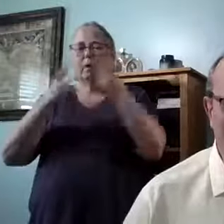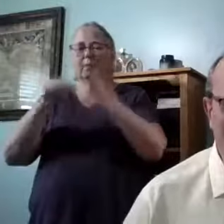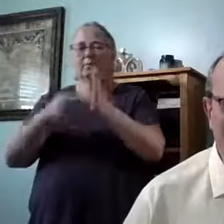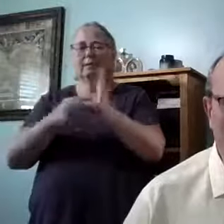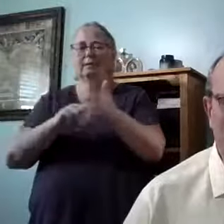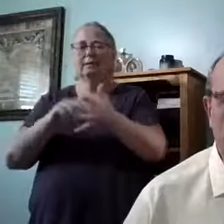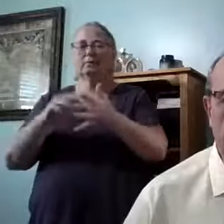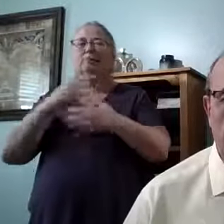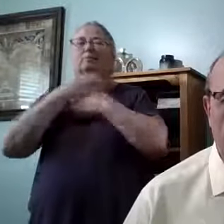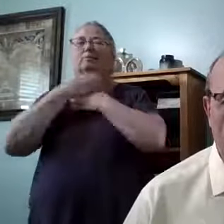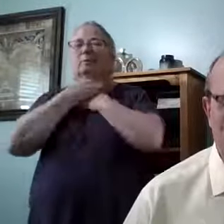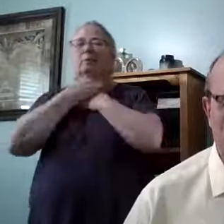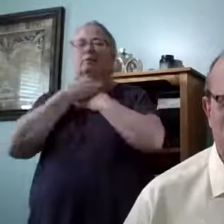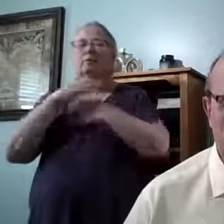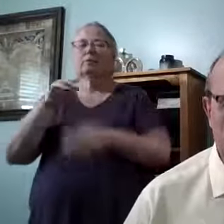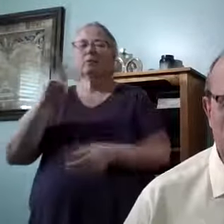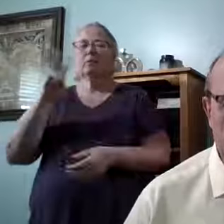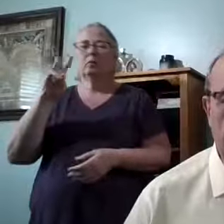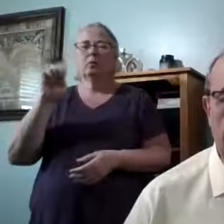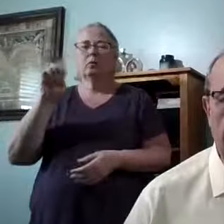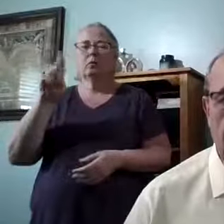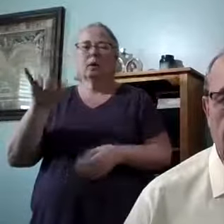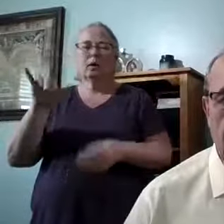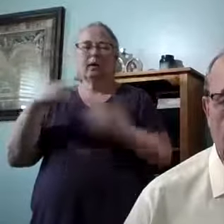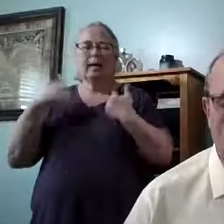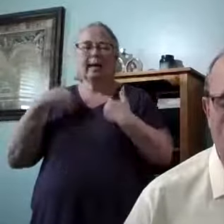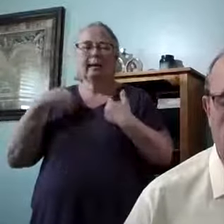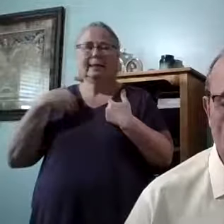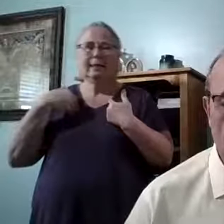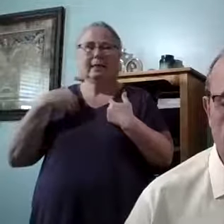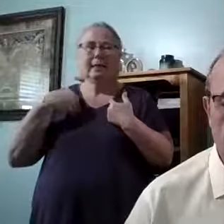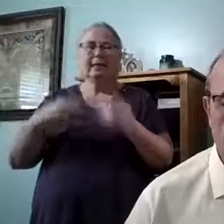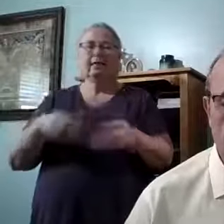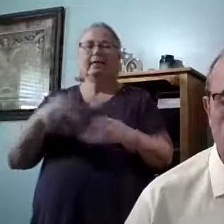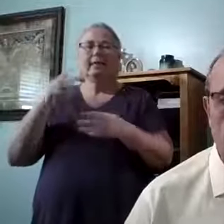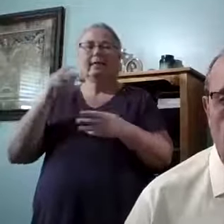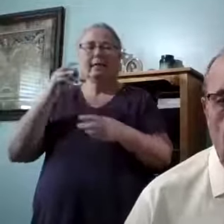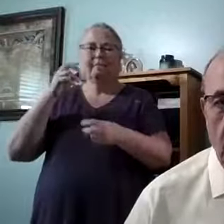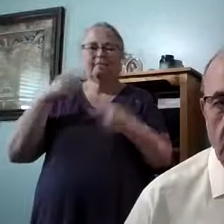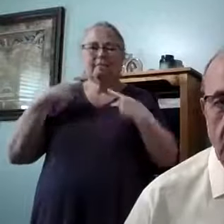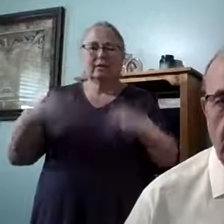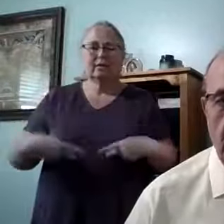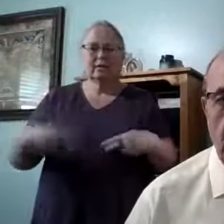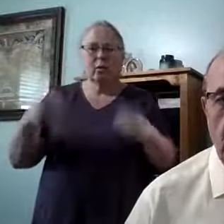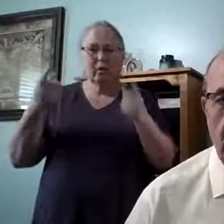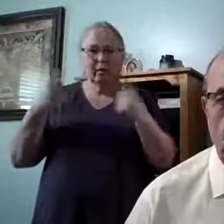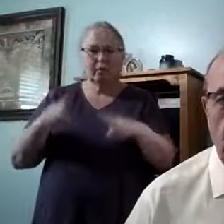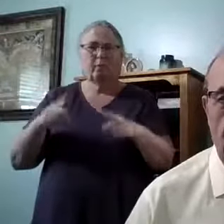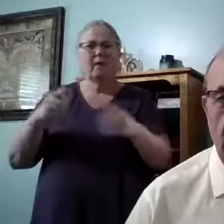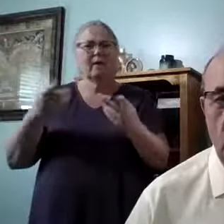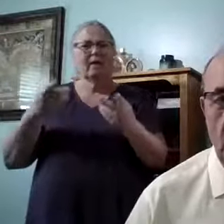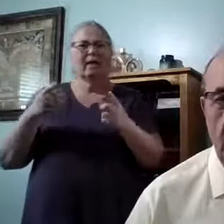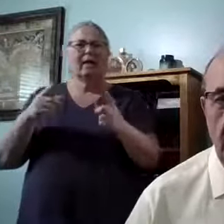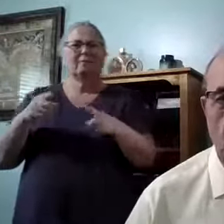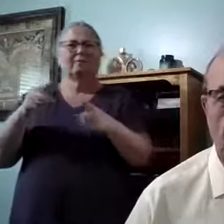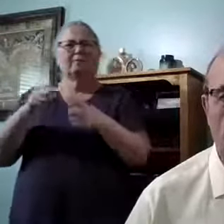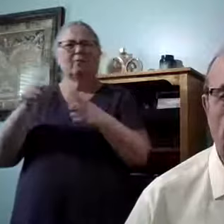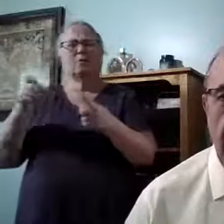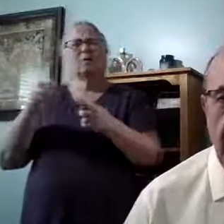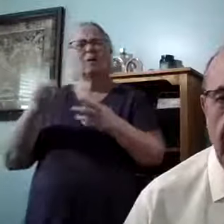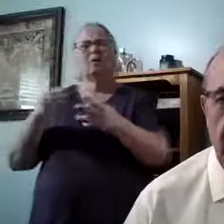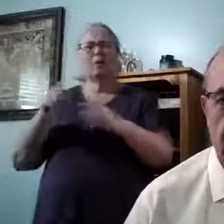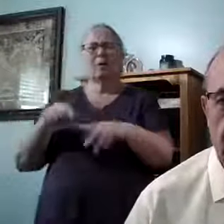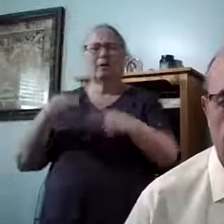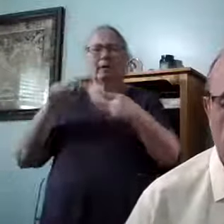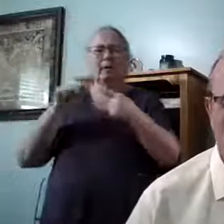worry has a definite physical consequence. What are some of the consequences of worrying? Well,